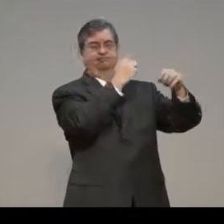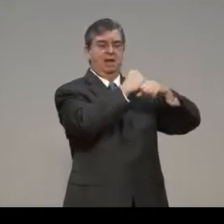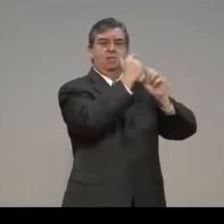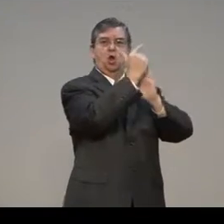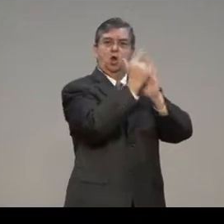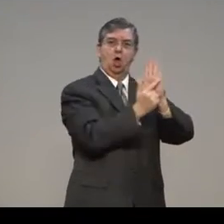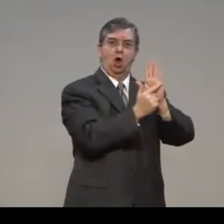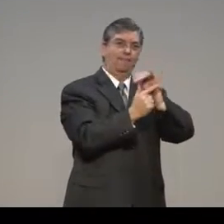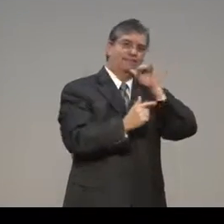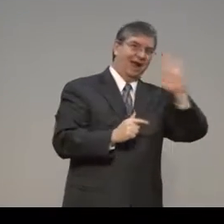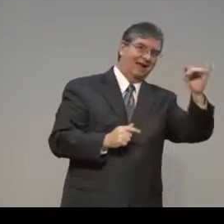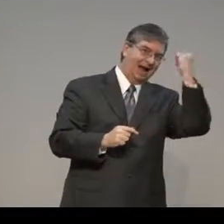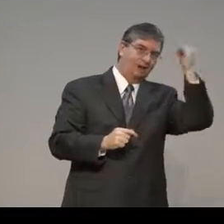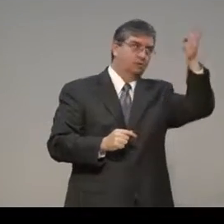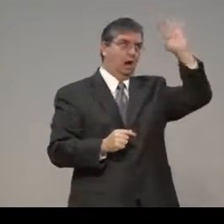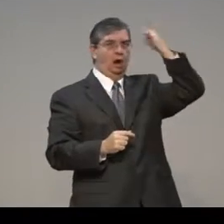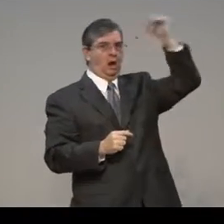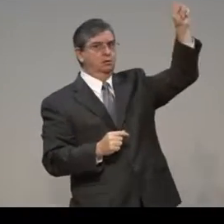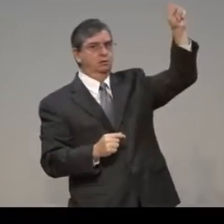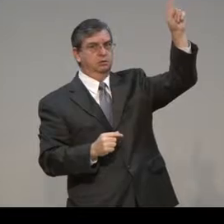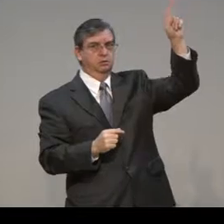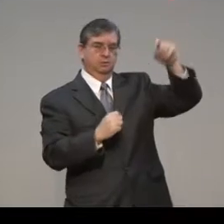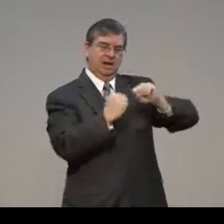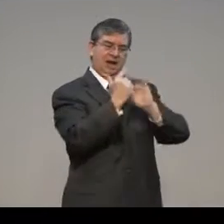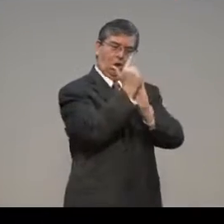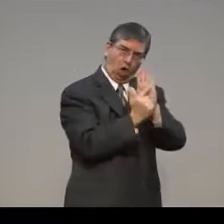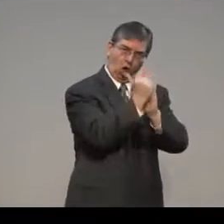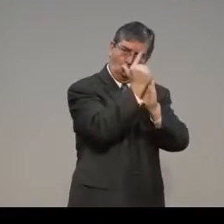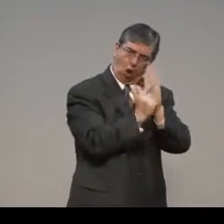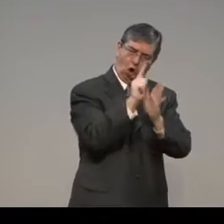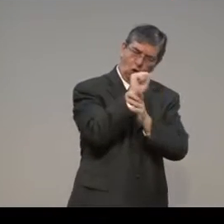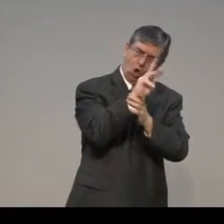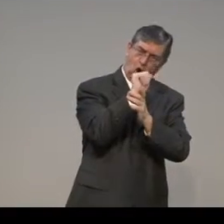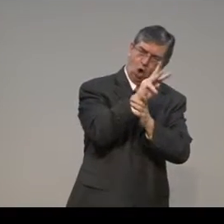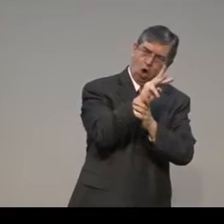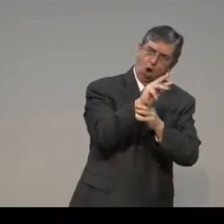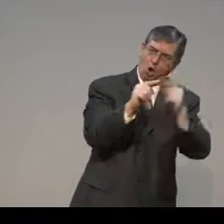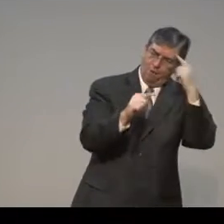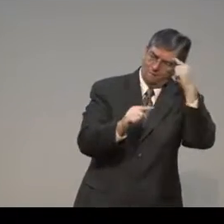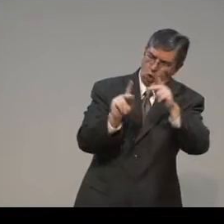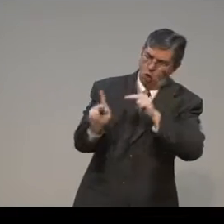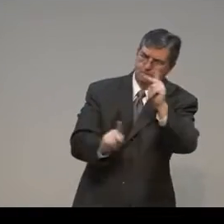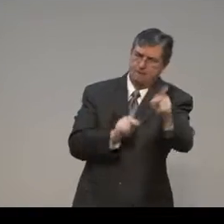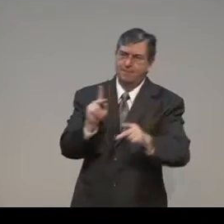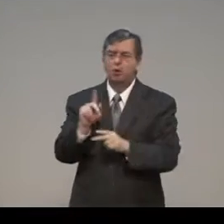Many people are familiar with him that God